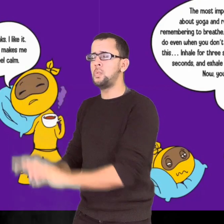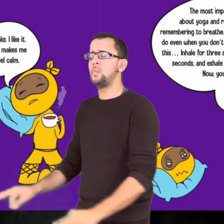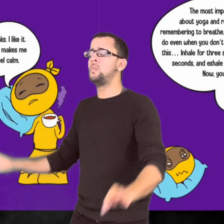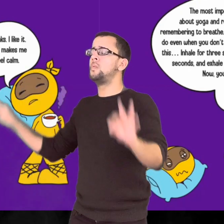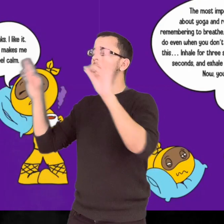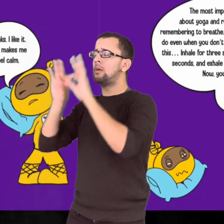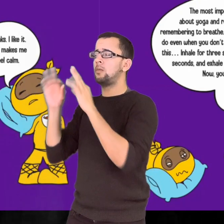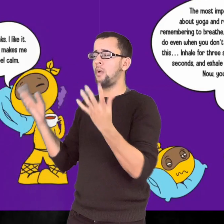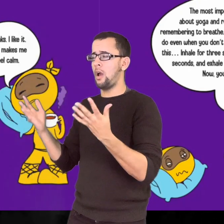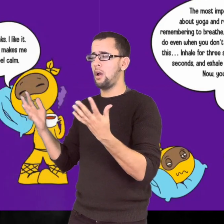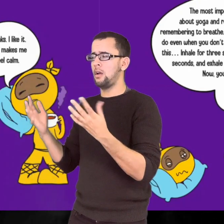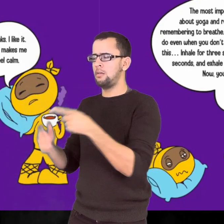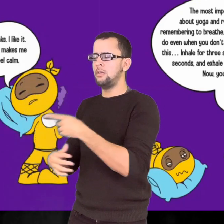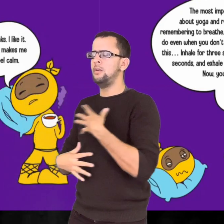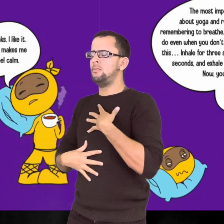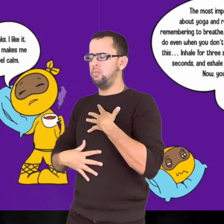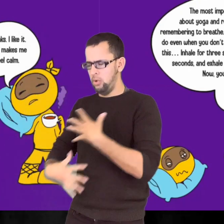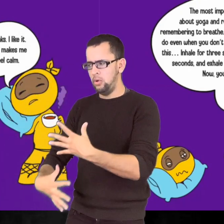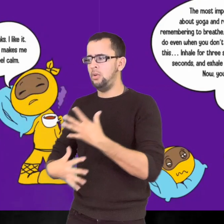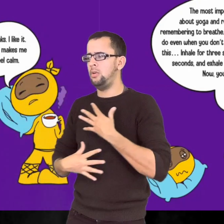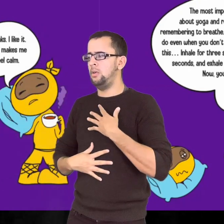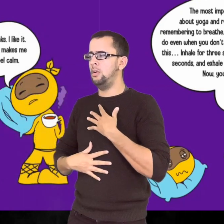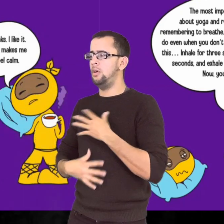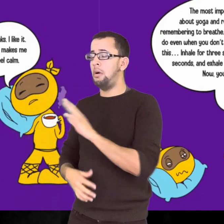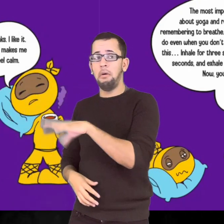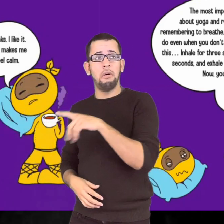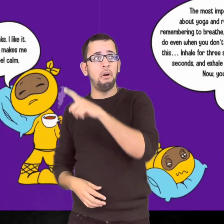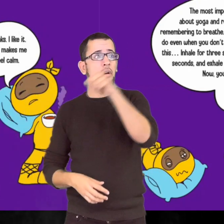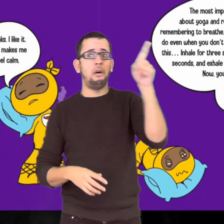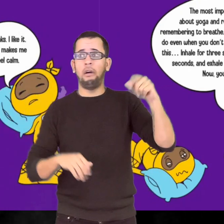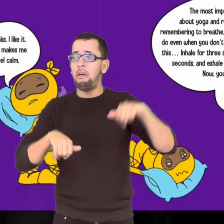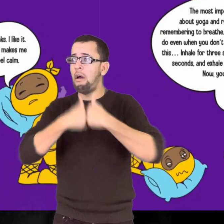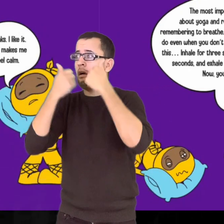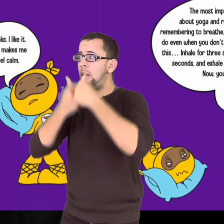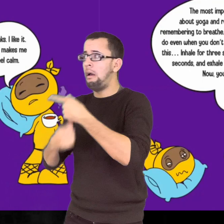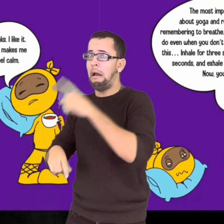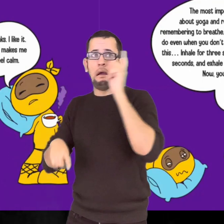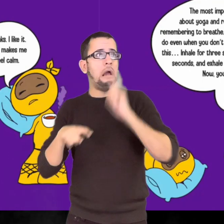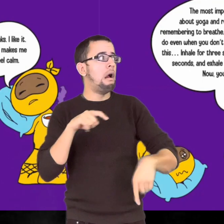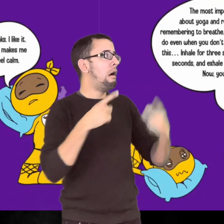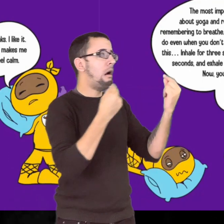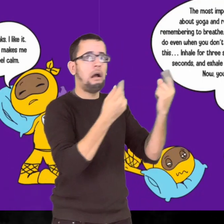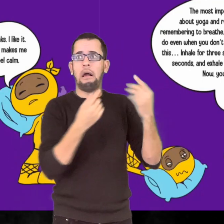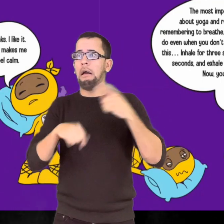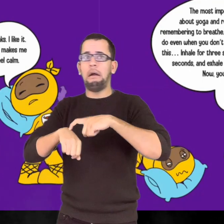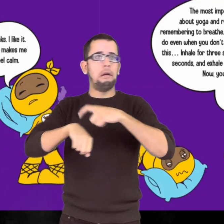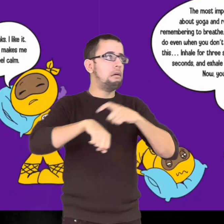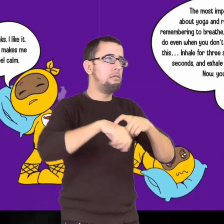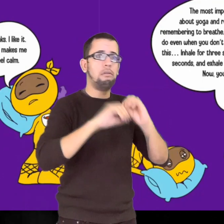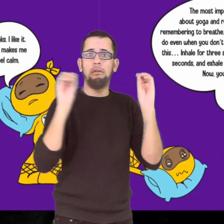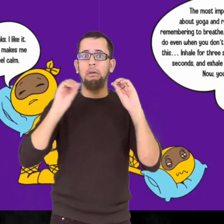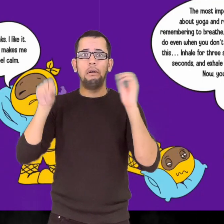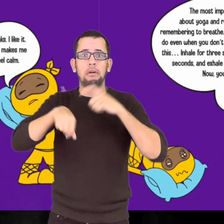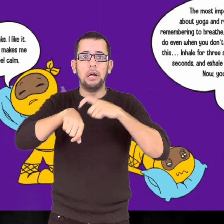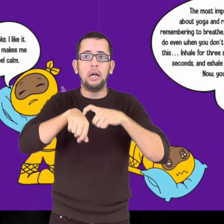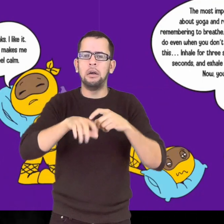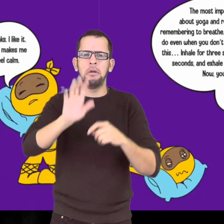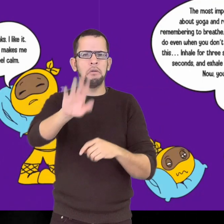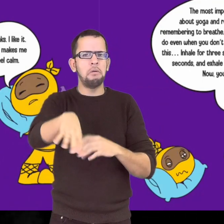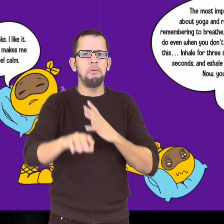The most important thing about yoga and remaining calm is remembering to breathe. It's something you can